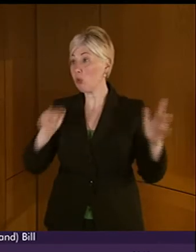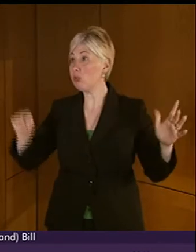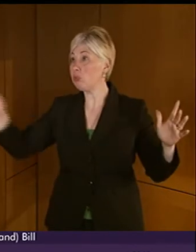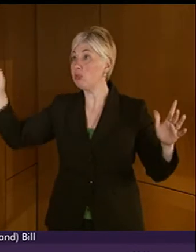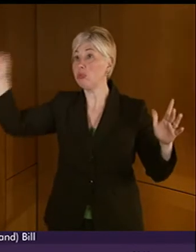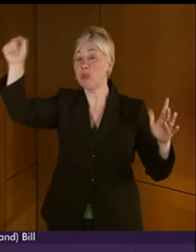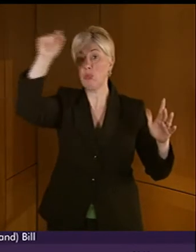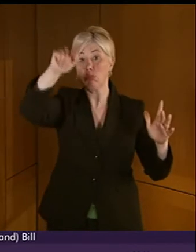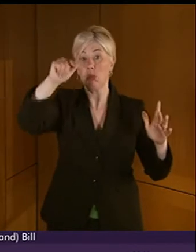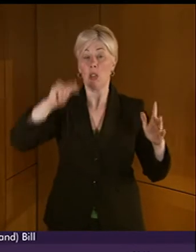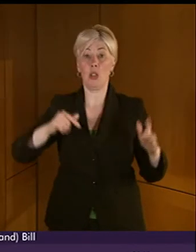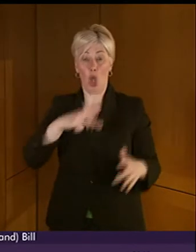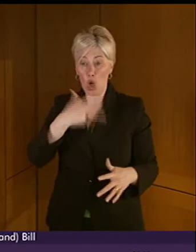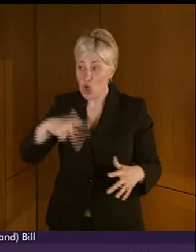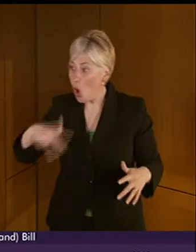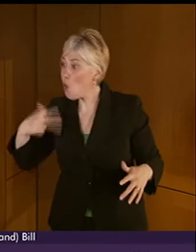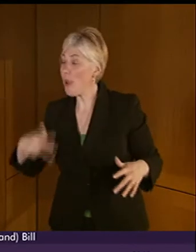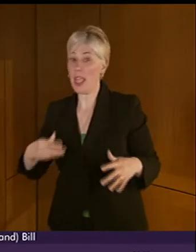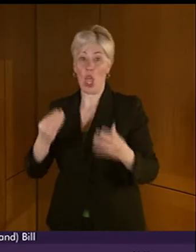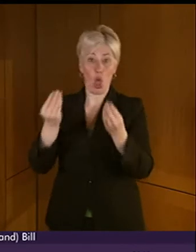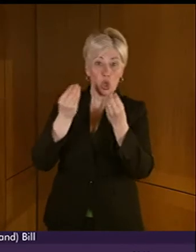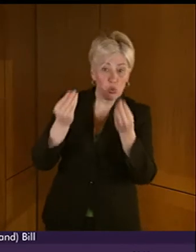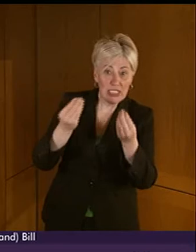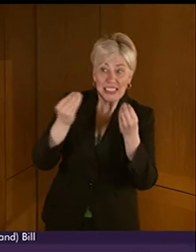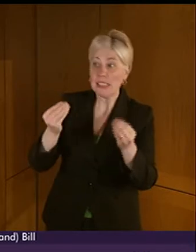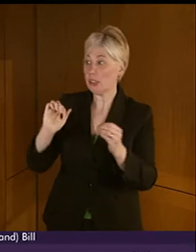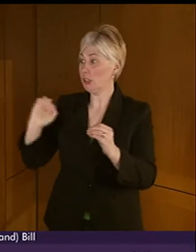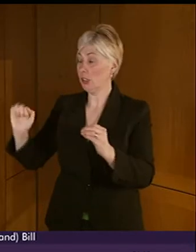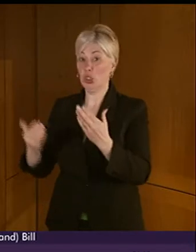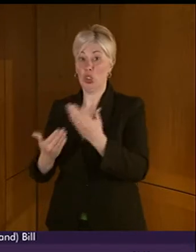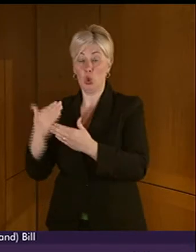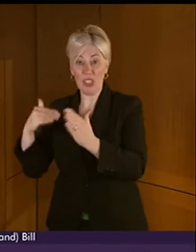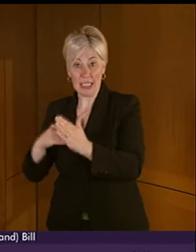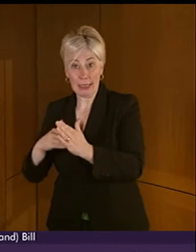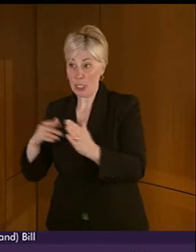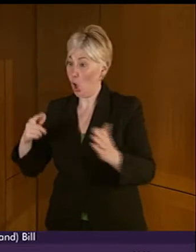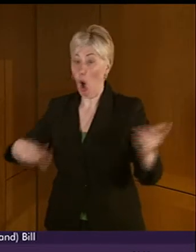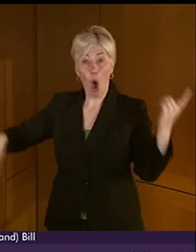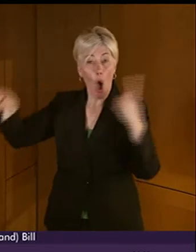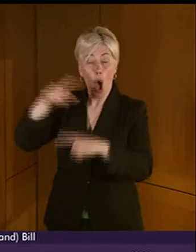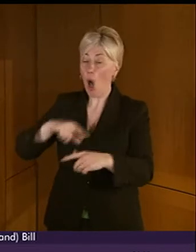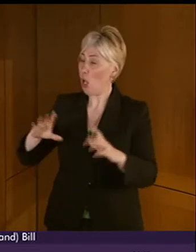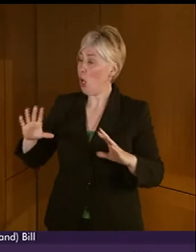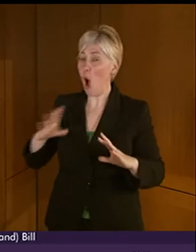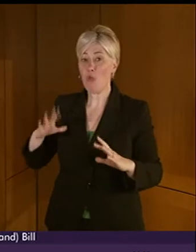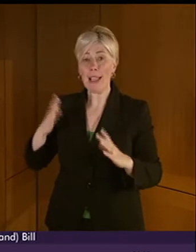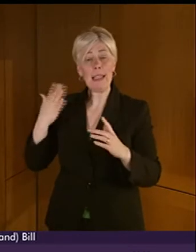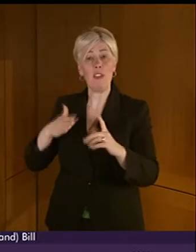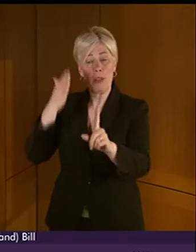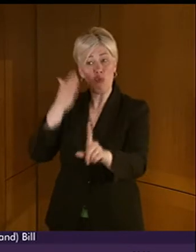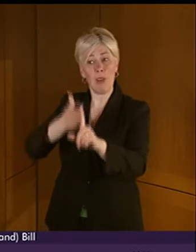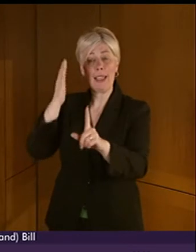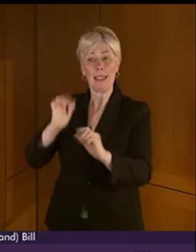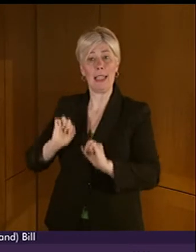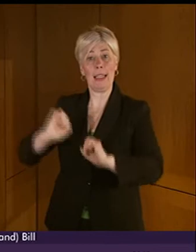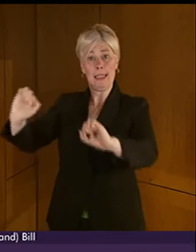New Zealand and Greece to Venezuela, who have already formalised recognition of their Indigenous sign language within